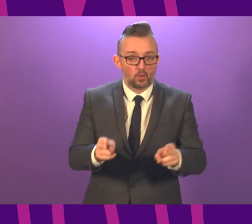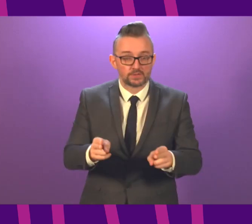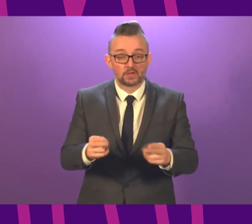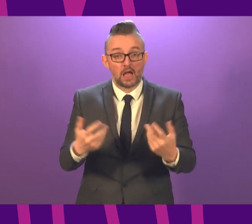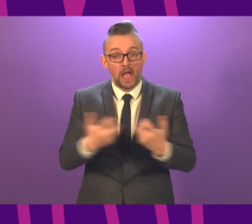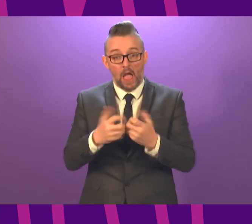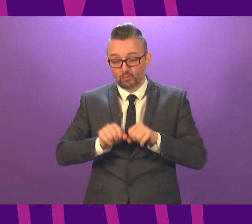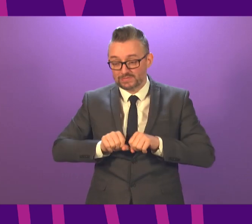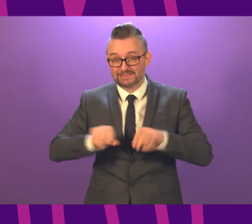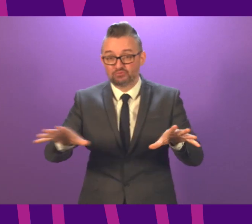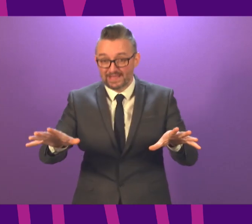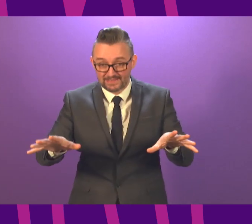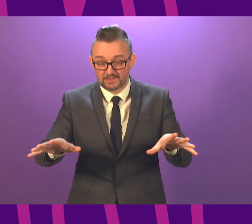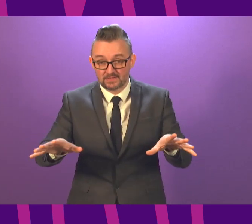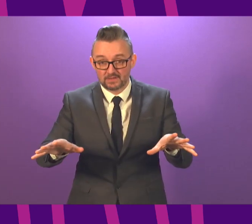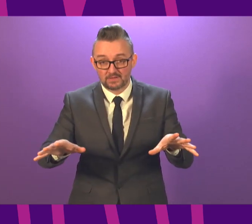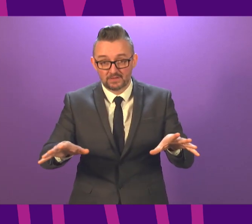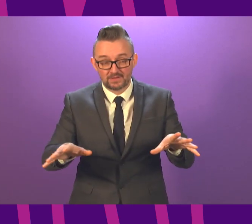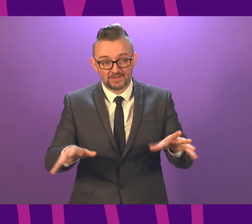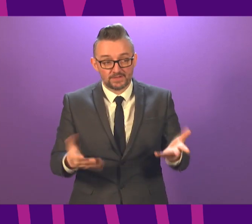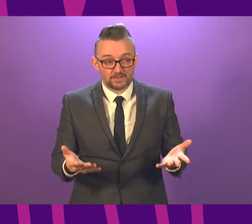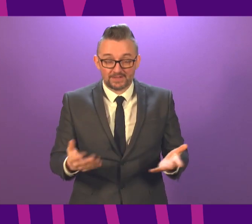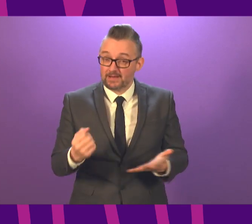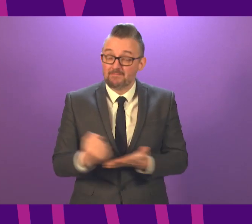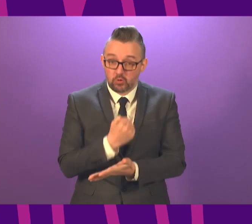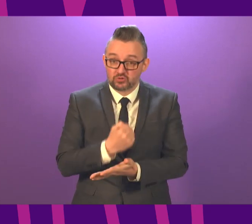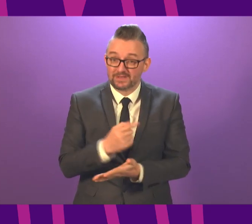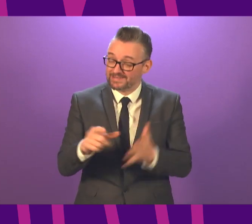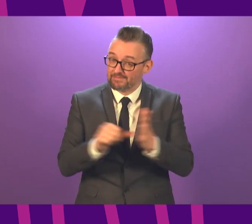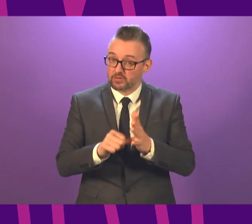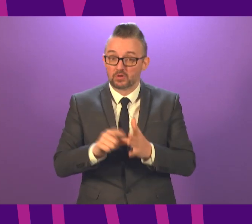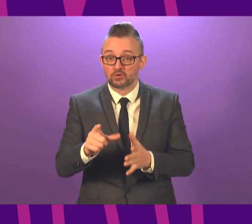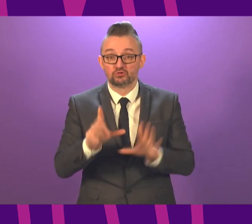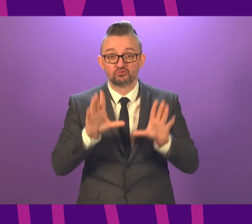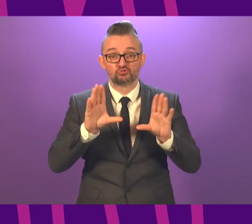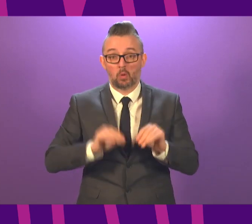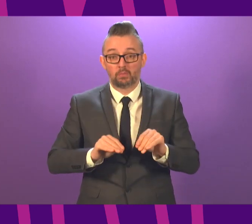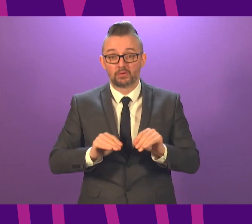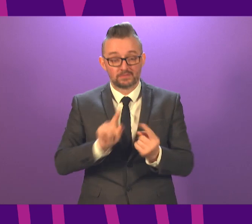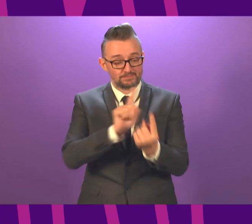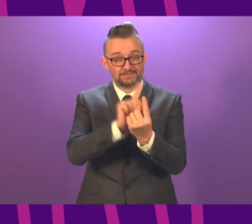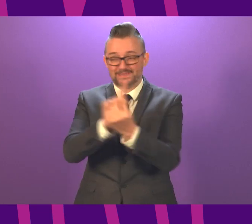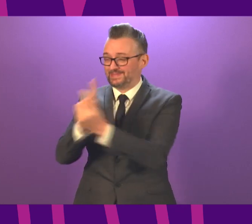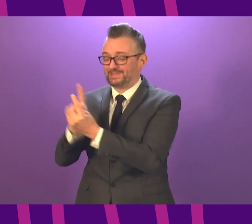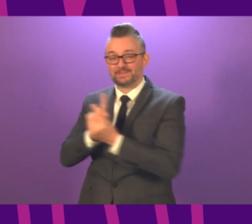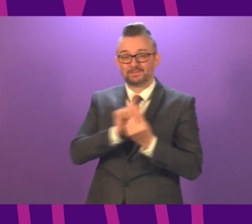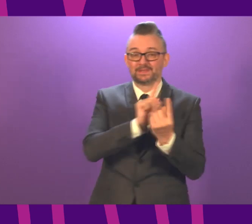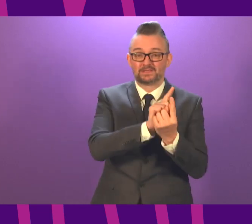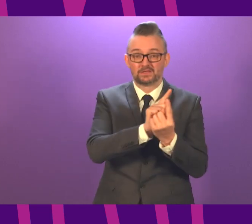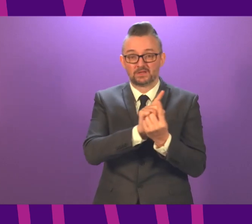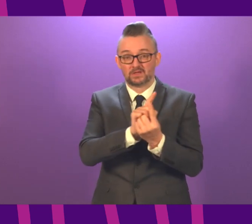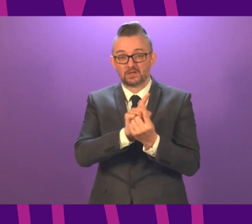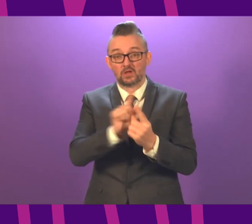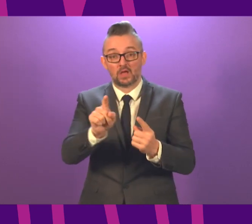way to stop it spreading, unfortunately, this is the hard and cruel part of this, is to stop the interaction between us and keep